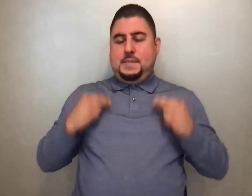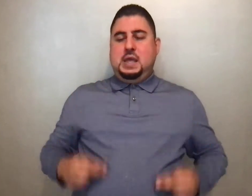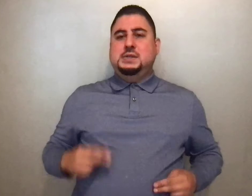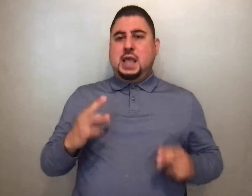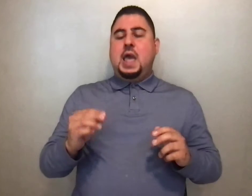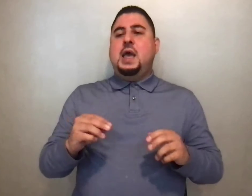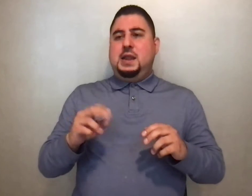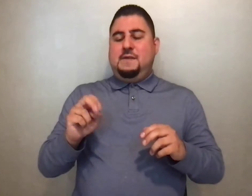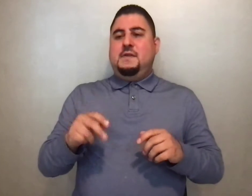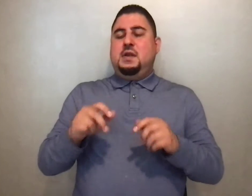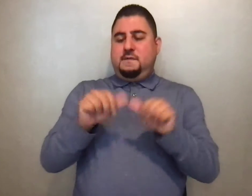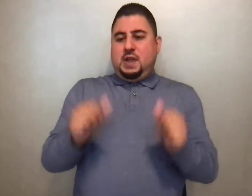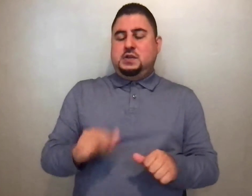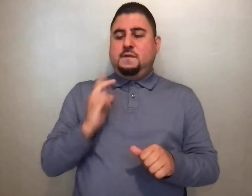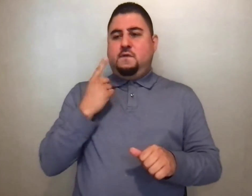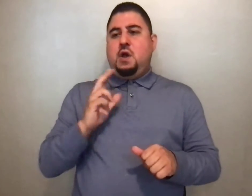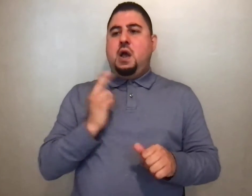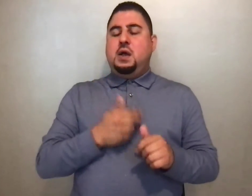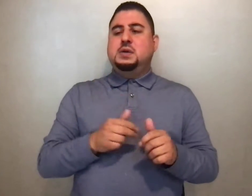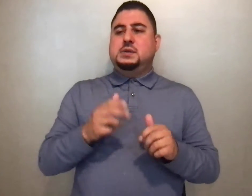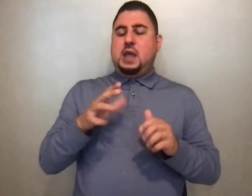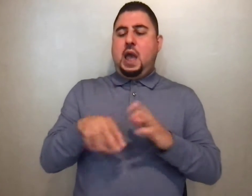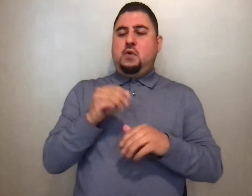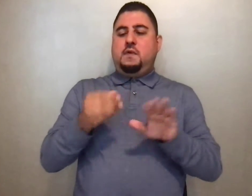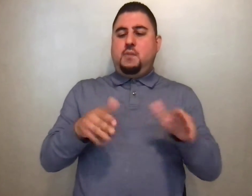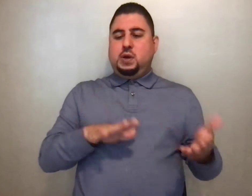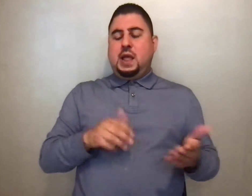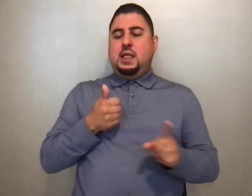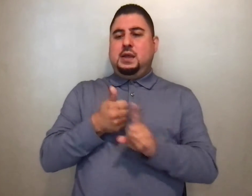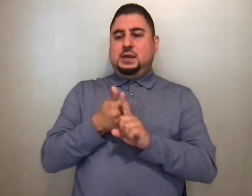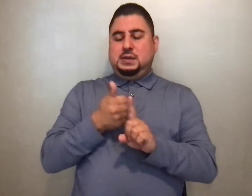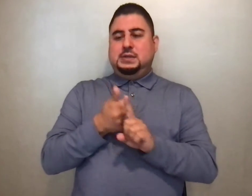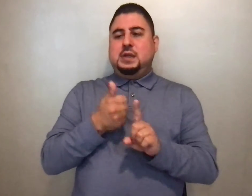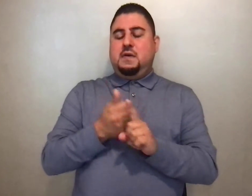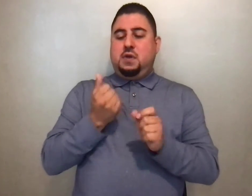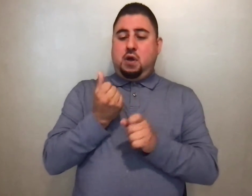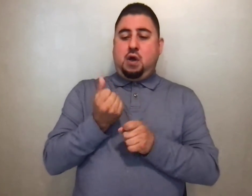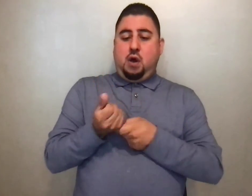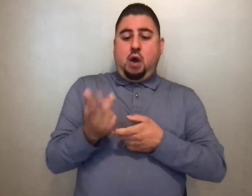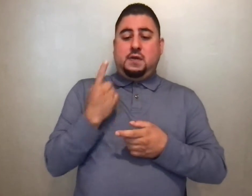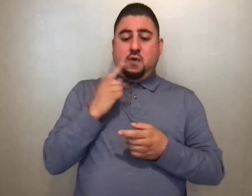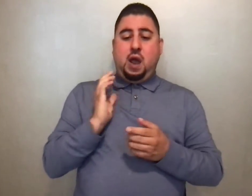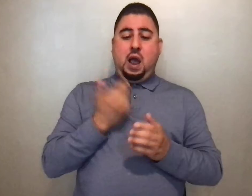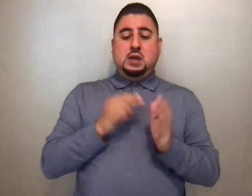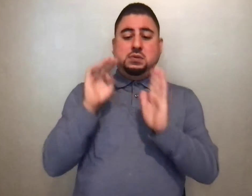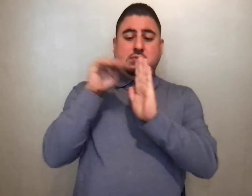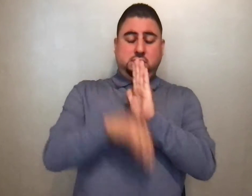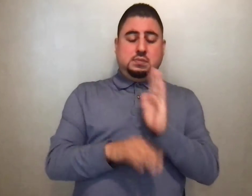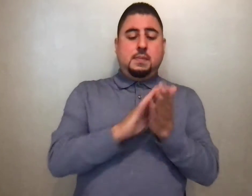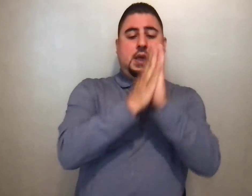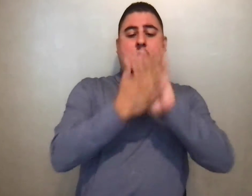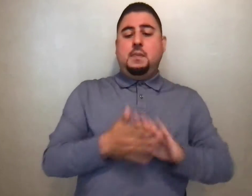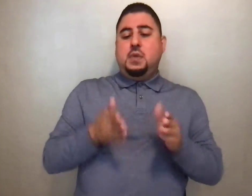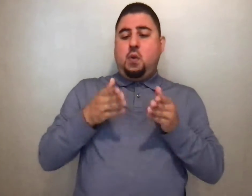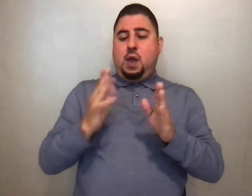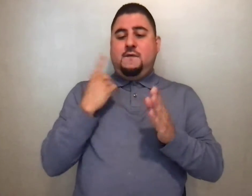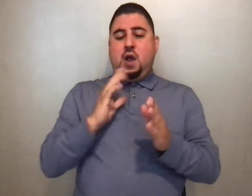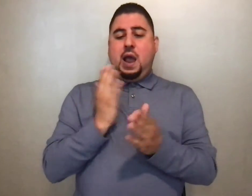for us a remedy out of mortality itself, that the cause of our downfall might become the means of our salvation through Christ